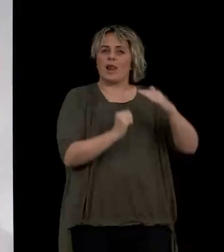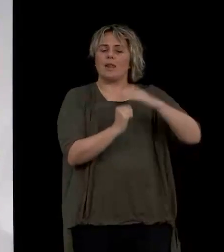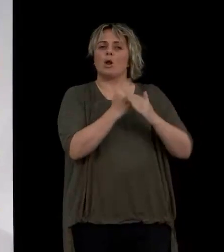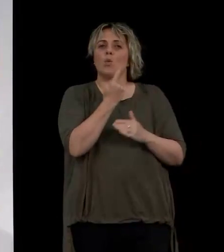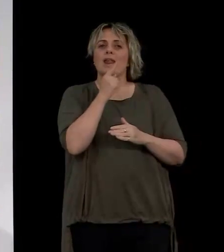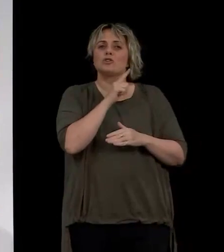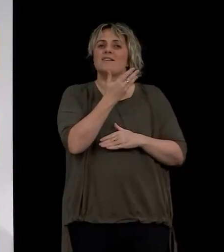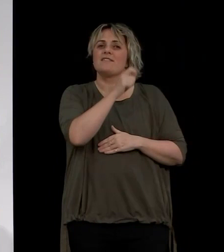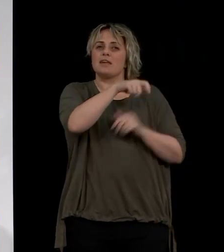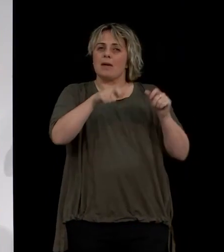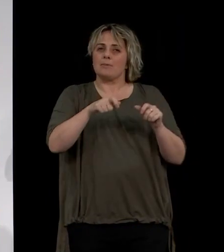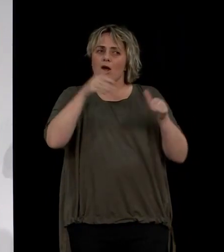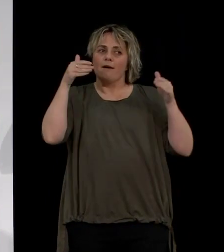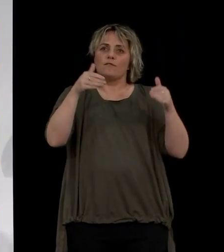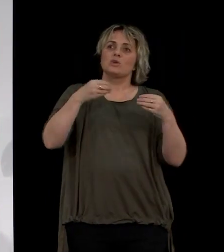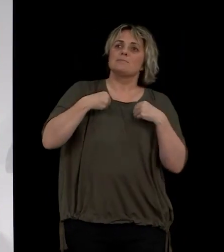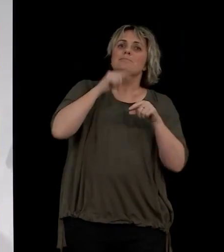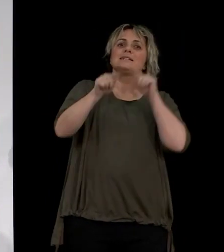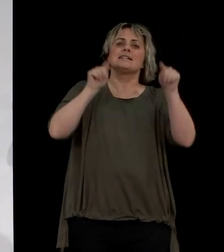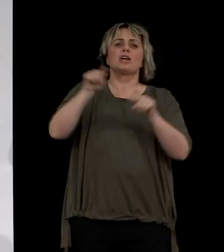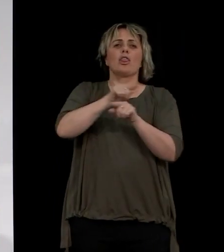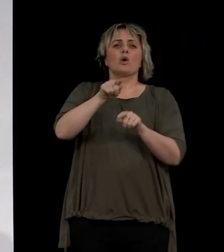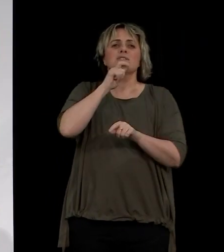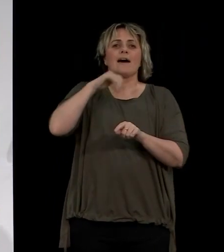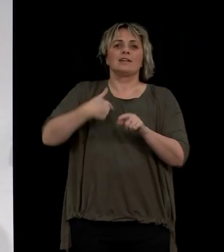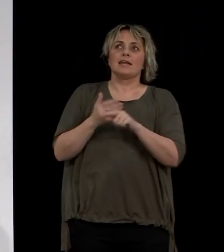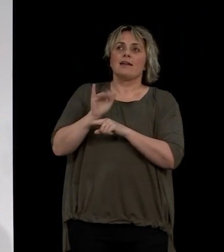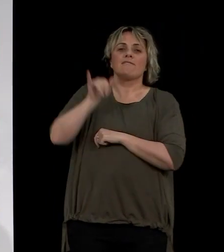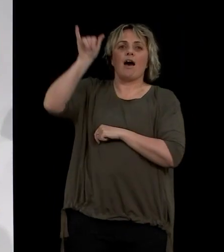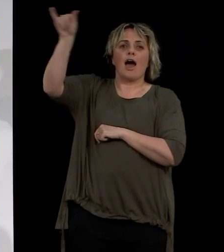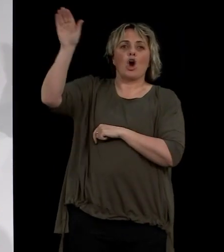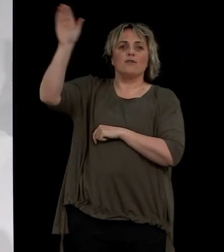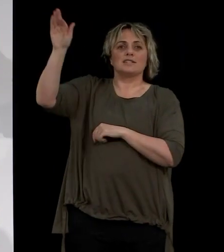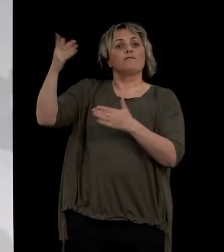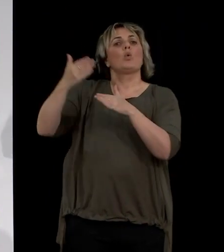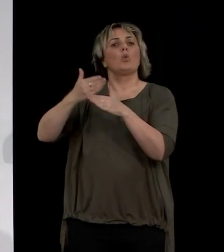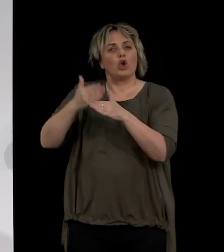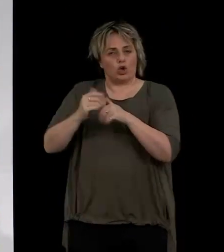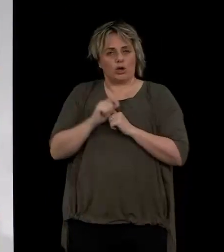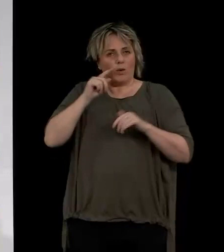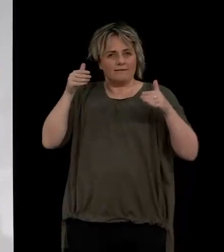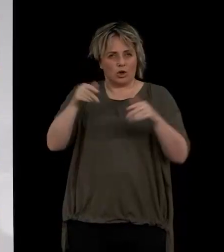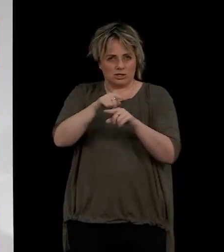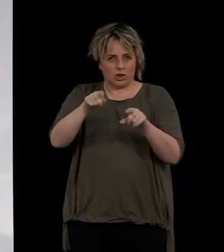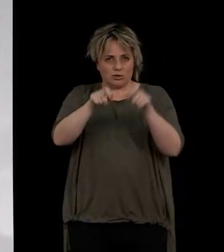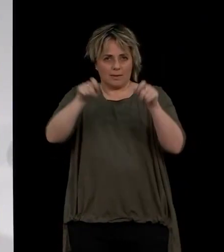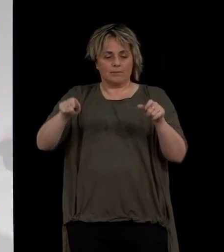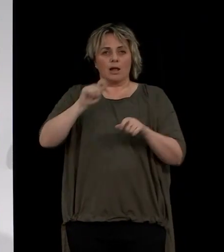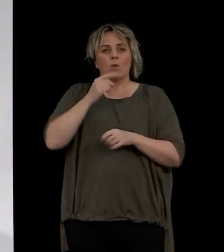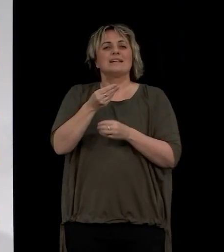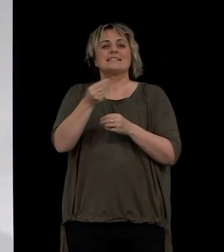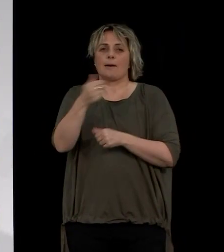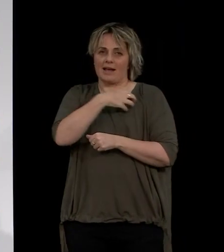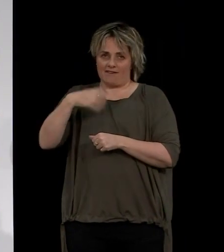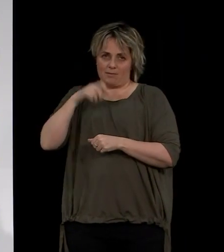focus on businesses and employees who are required to travel internationally for work purposes. There will be a small number of